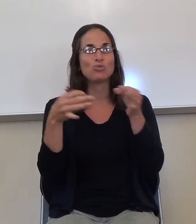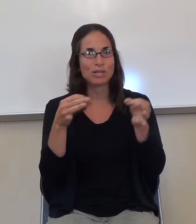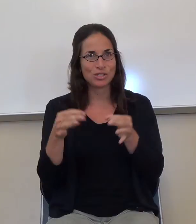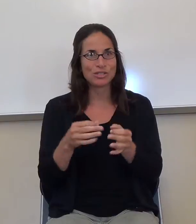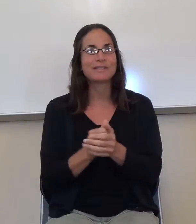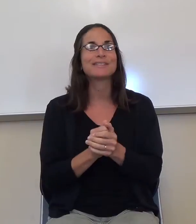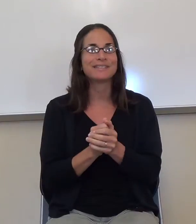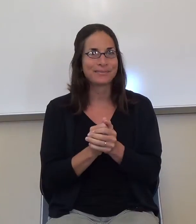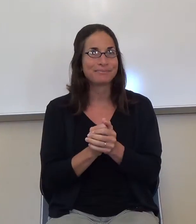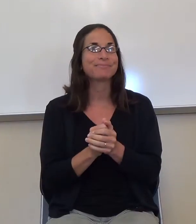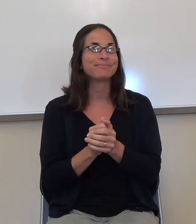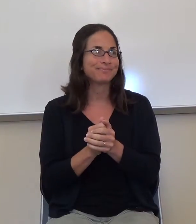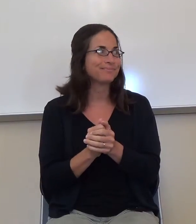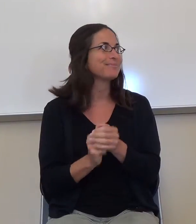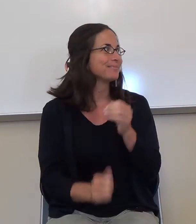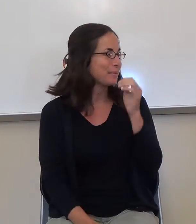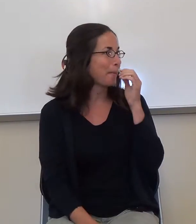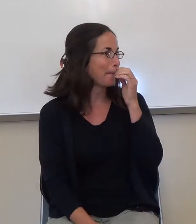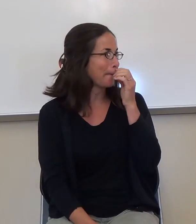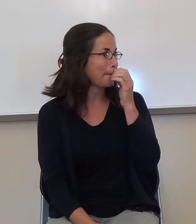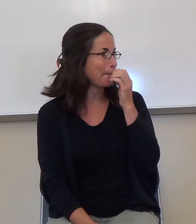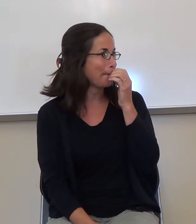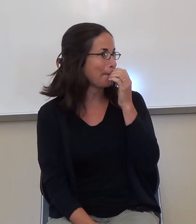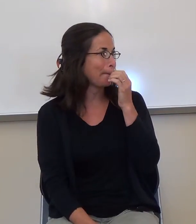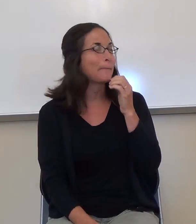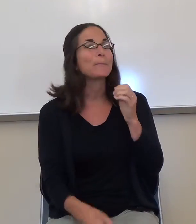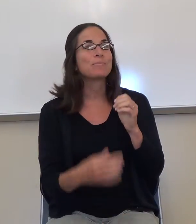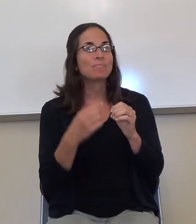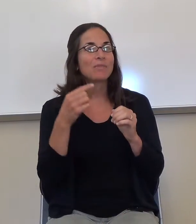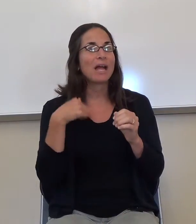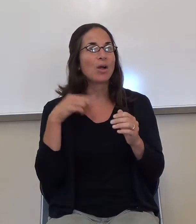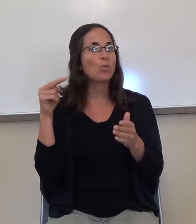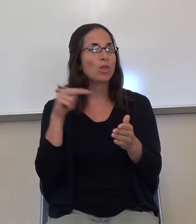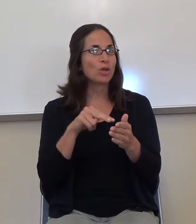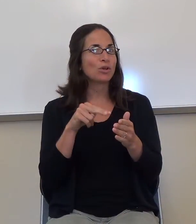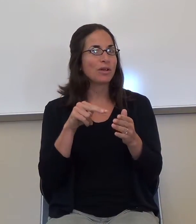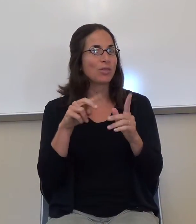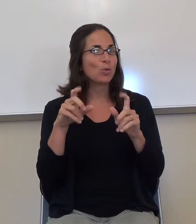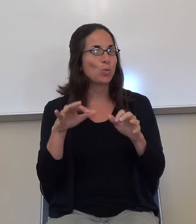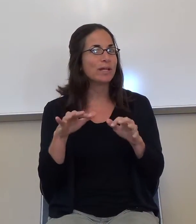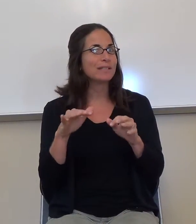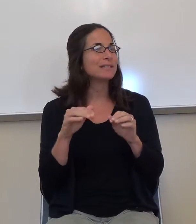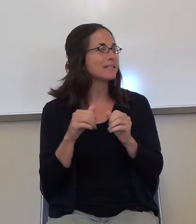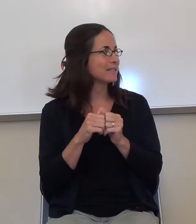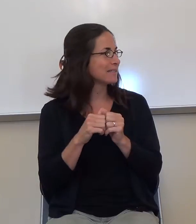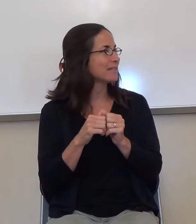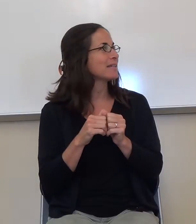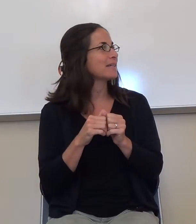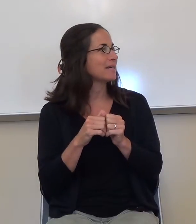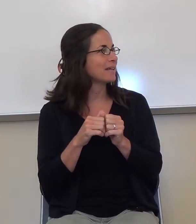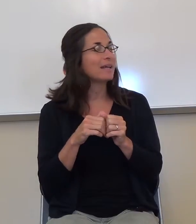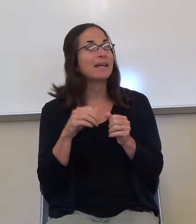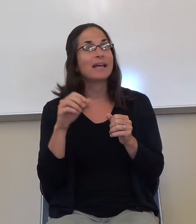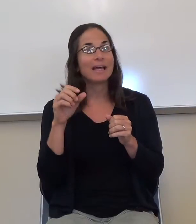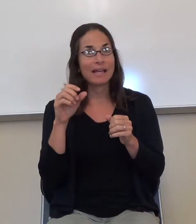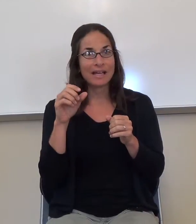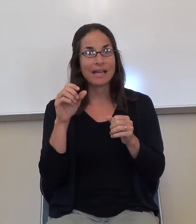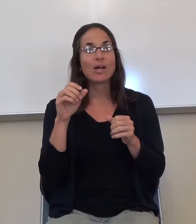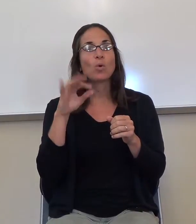okay? So, on these quizzes, if I were going to grade them, and I'm